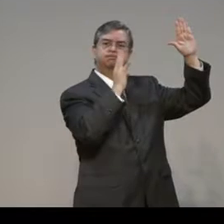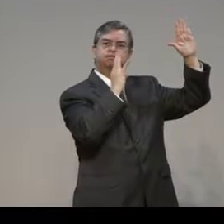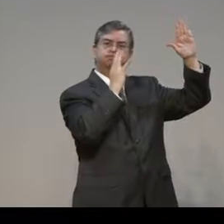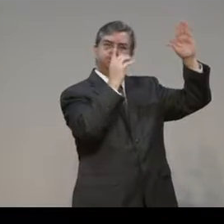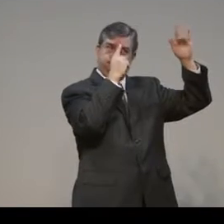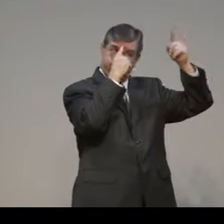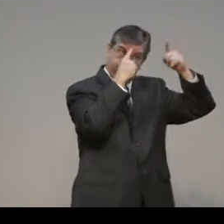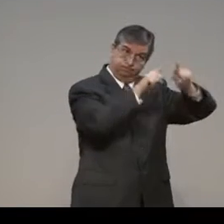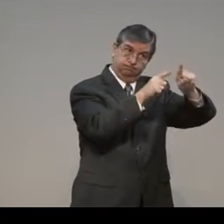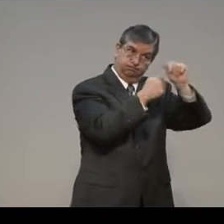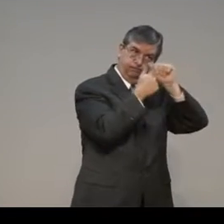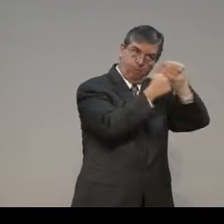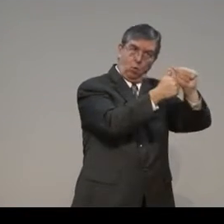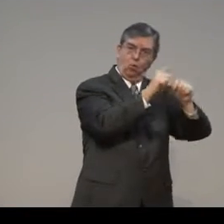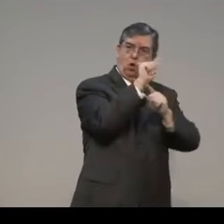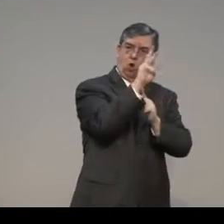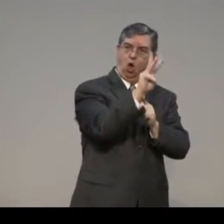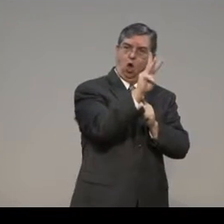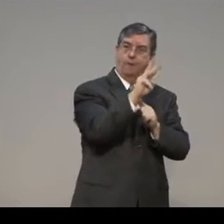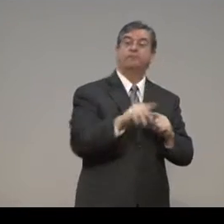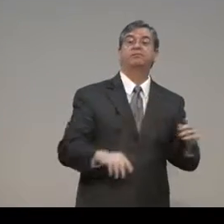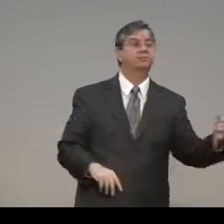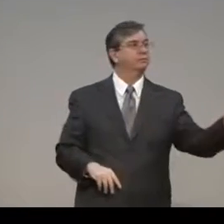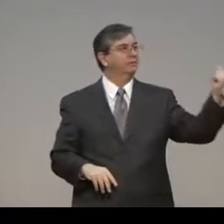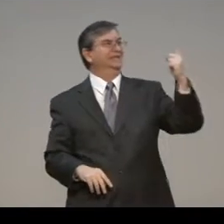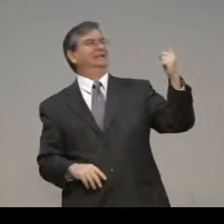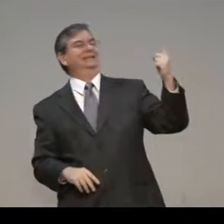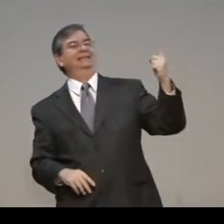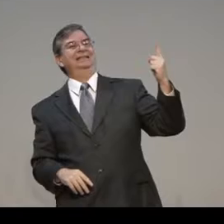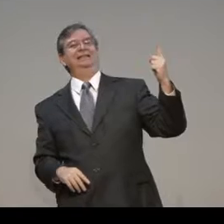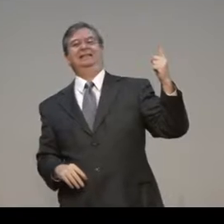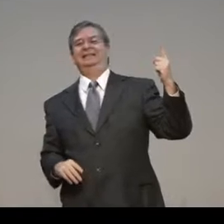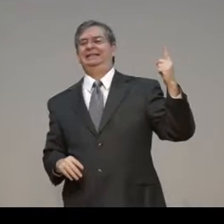Before becoming a police officer, they're sworn in to follow the law.